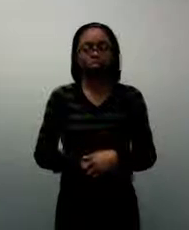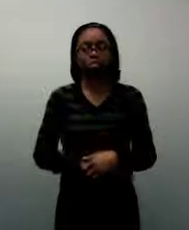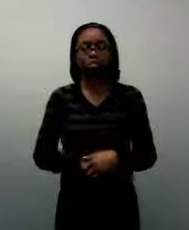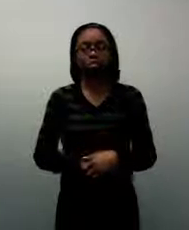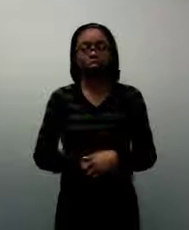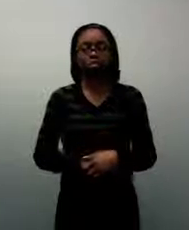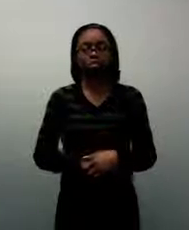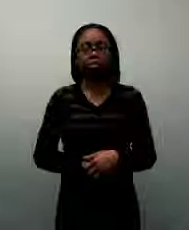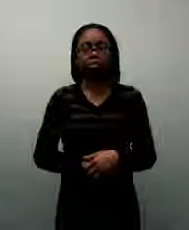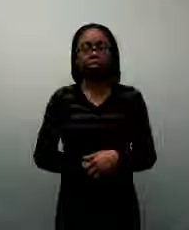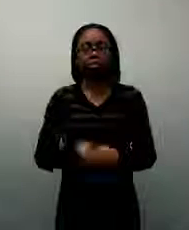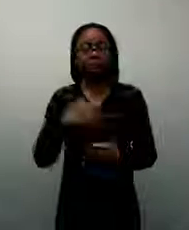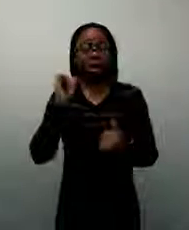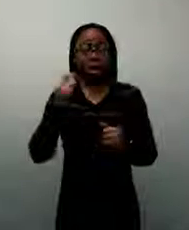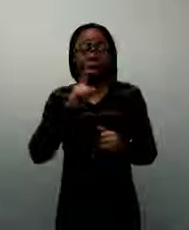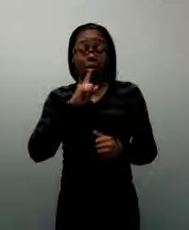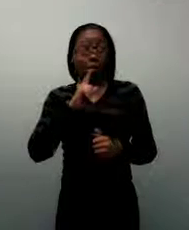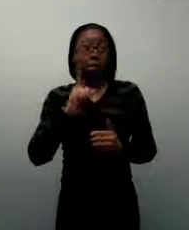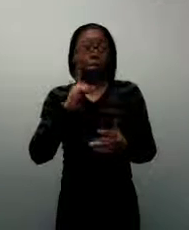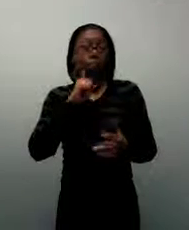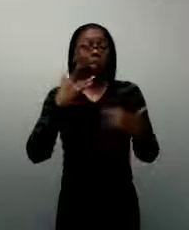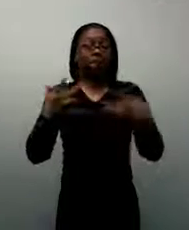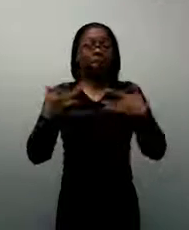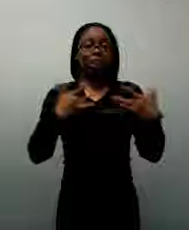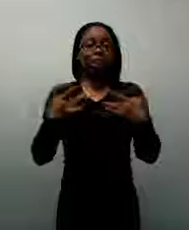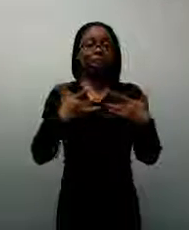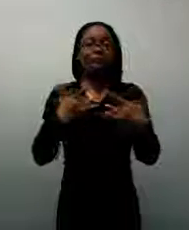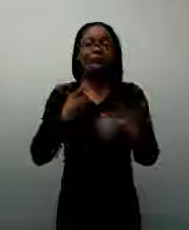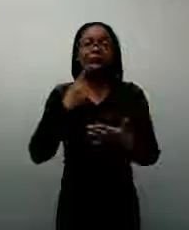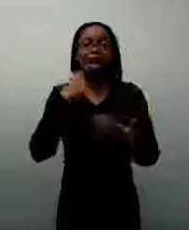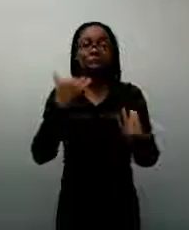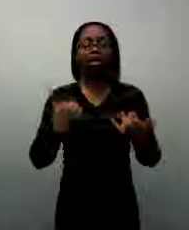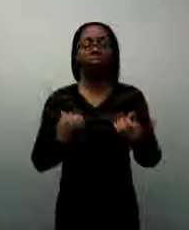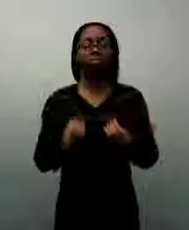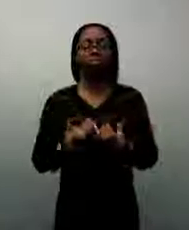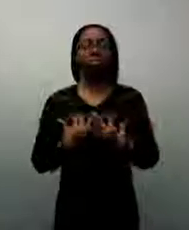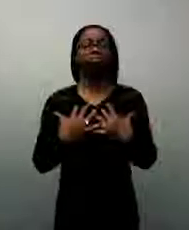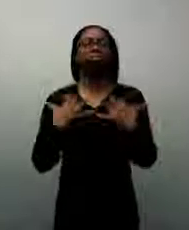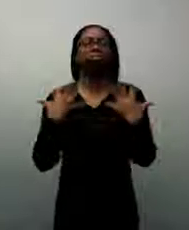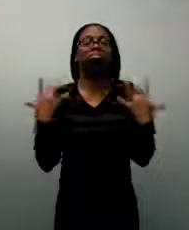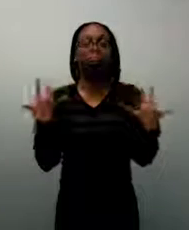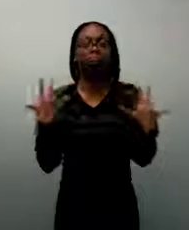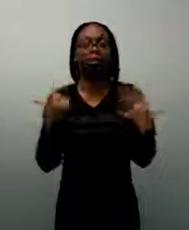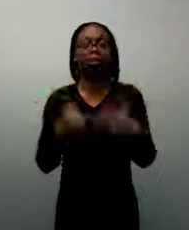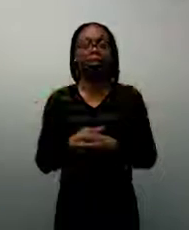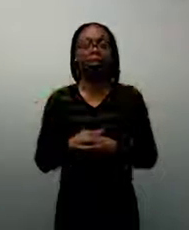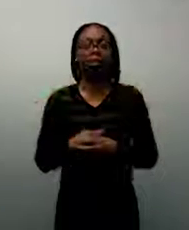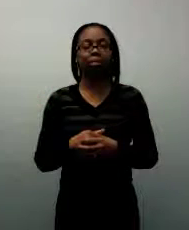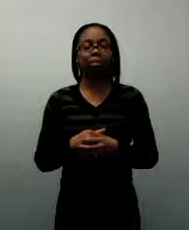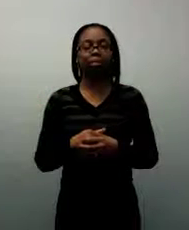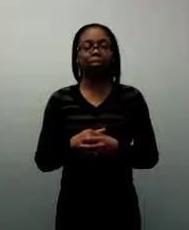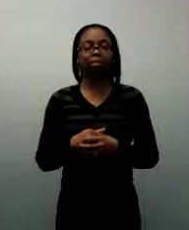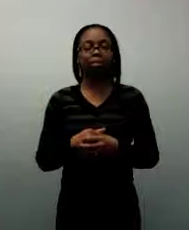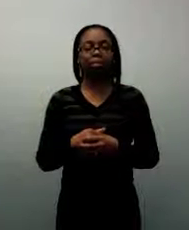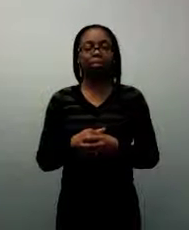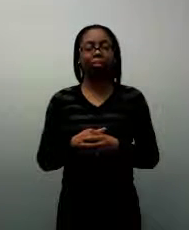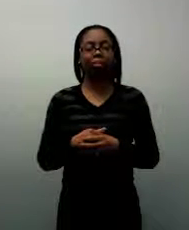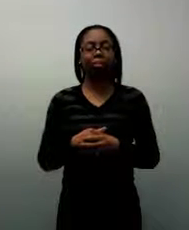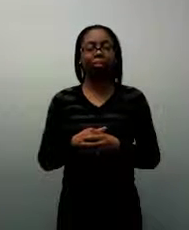enrich all of our lives. In conclusion, I just wanted to say that I have